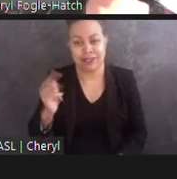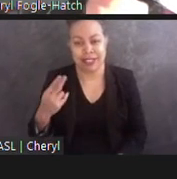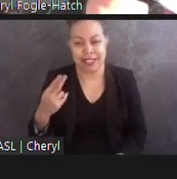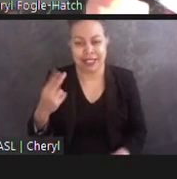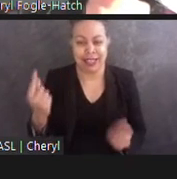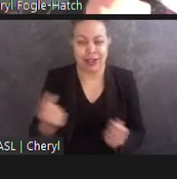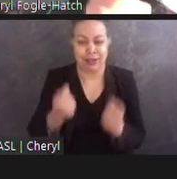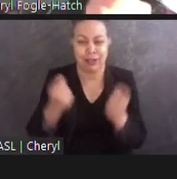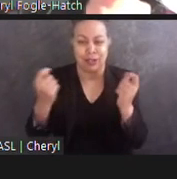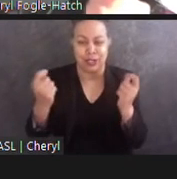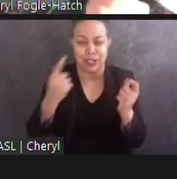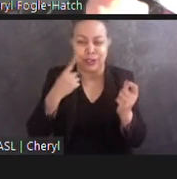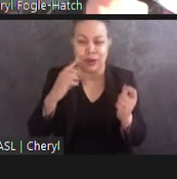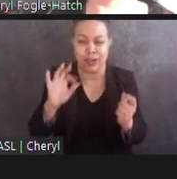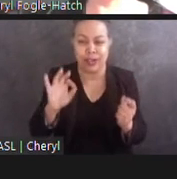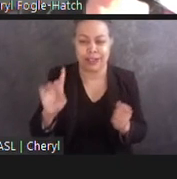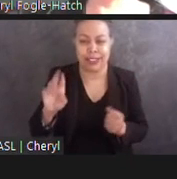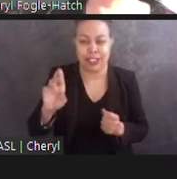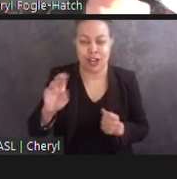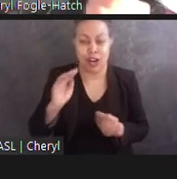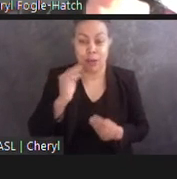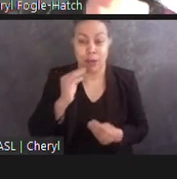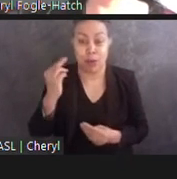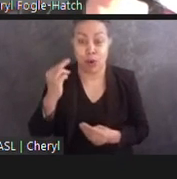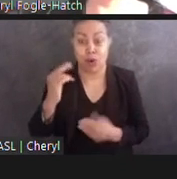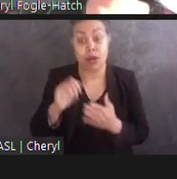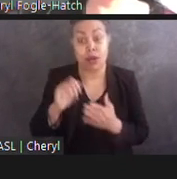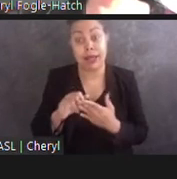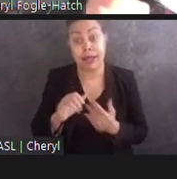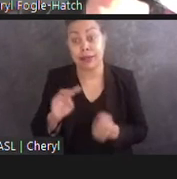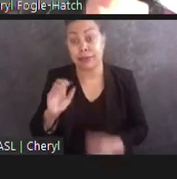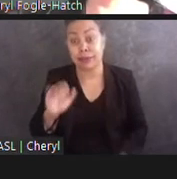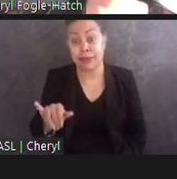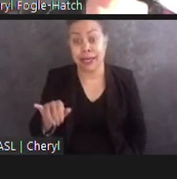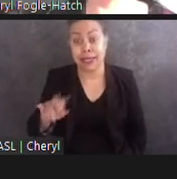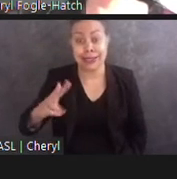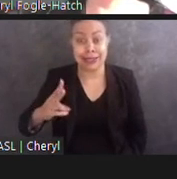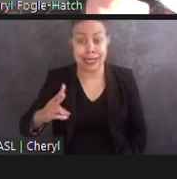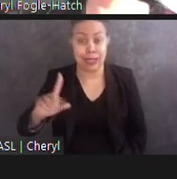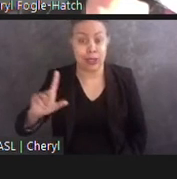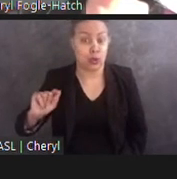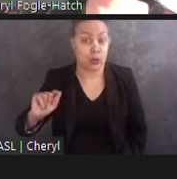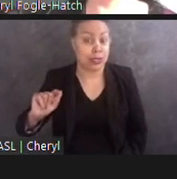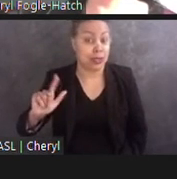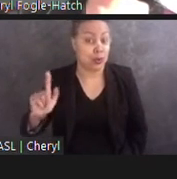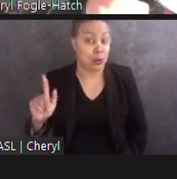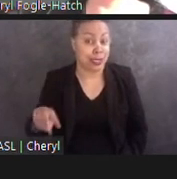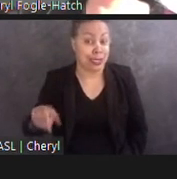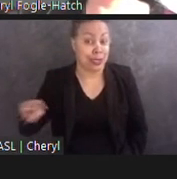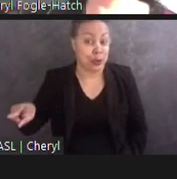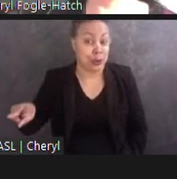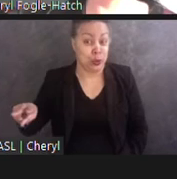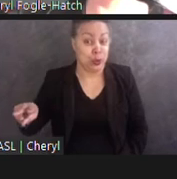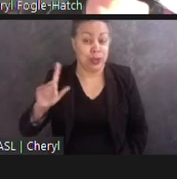the FDR Memorial, which is next May 2, 2022, and I certainly hope to be there.